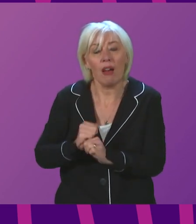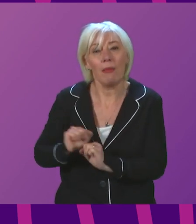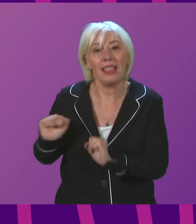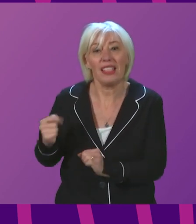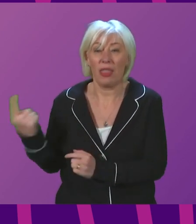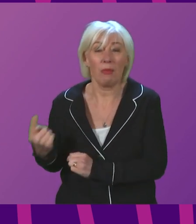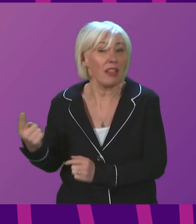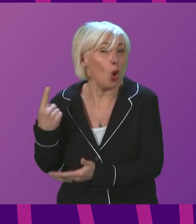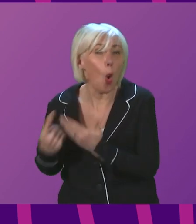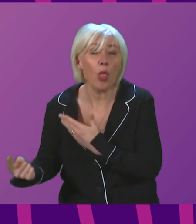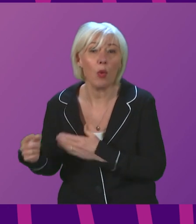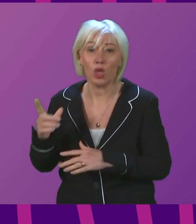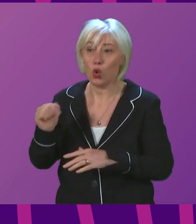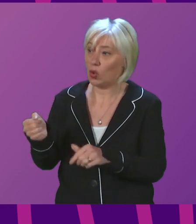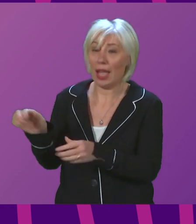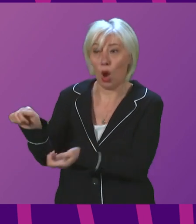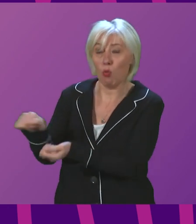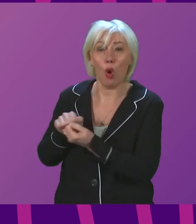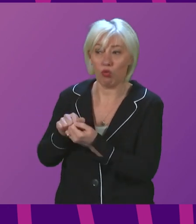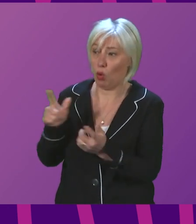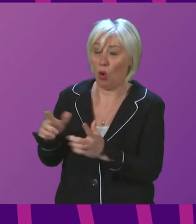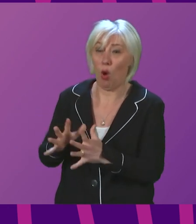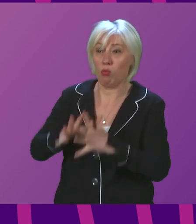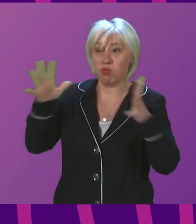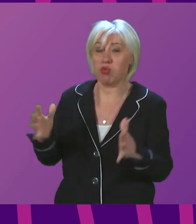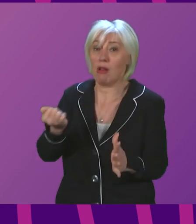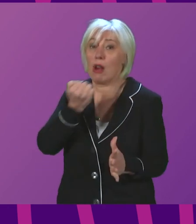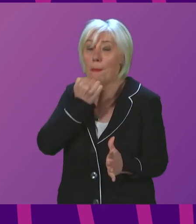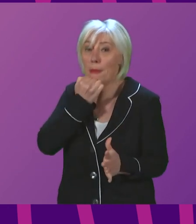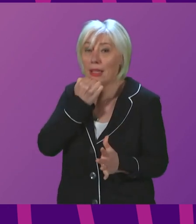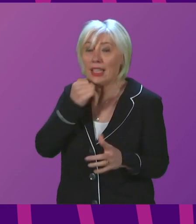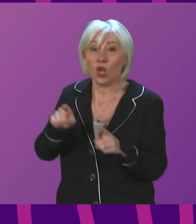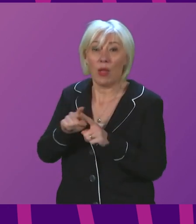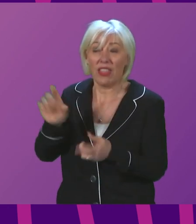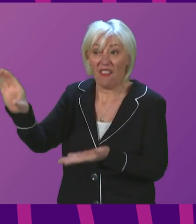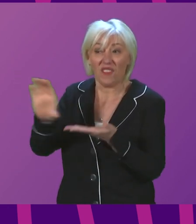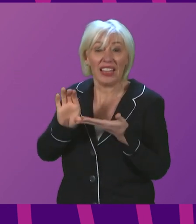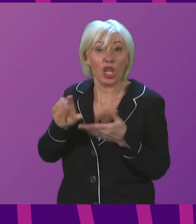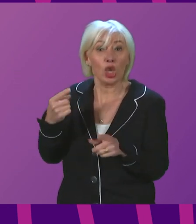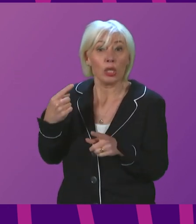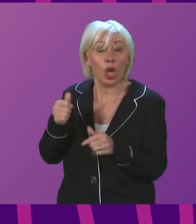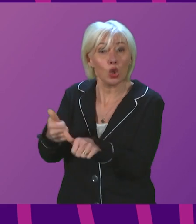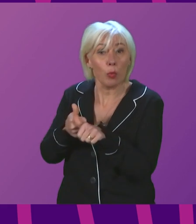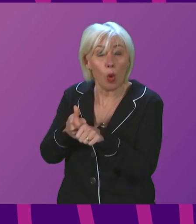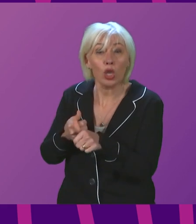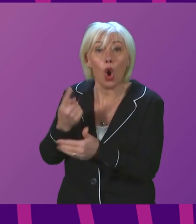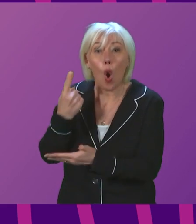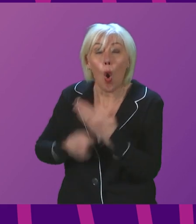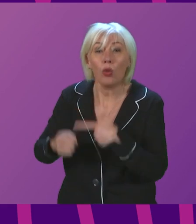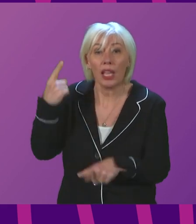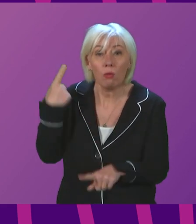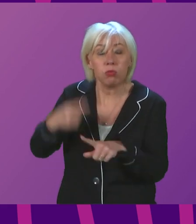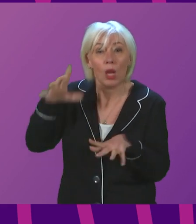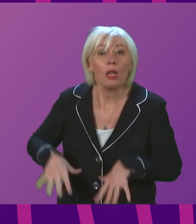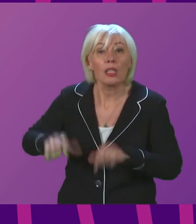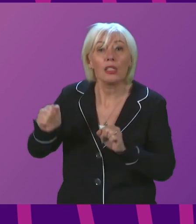powers to provide support on such a scale, and, second, that financial support at scale is triggered only when the UK Government takes